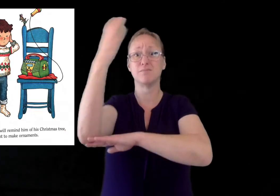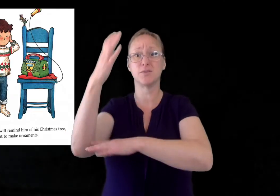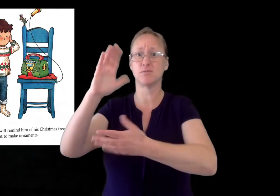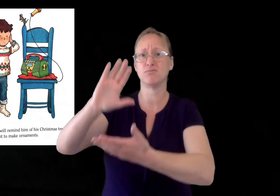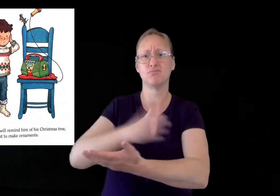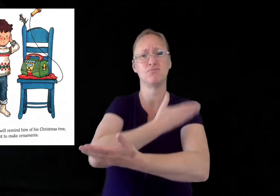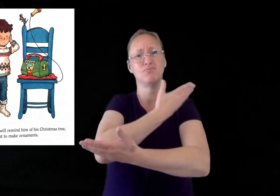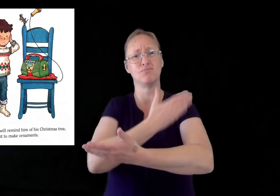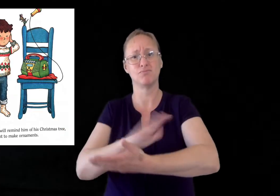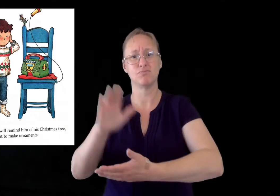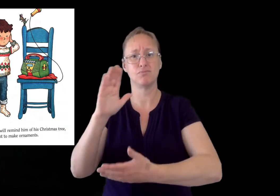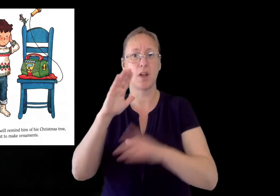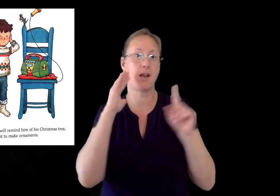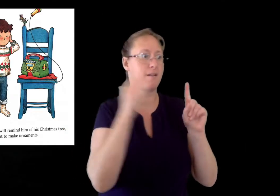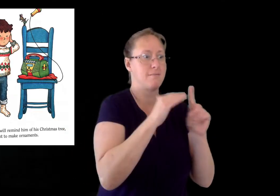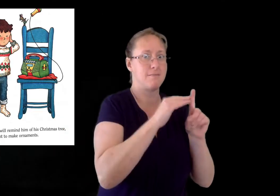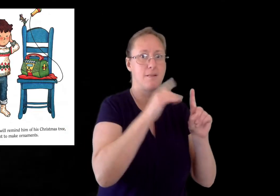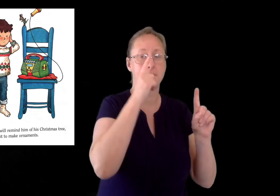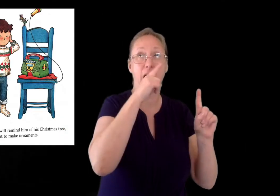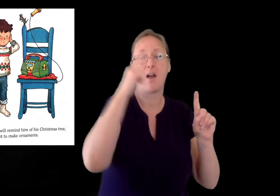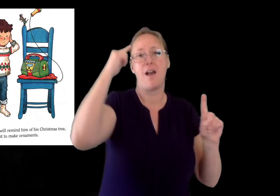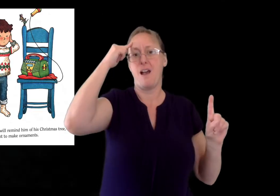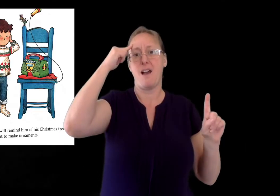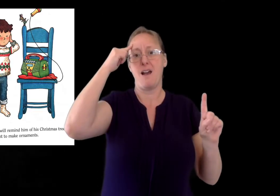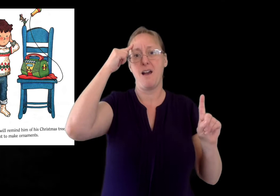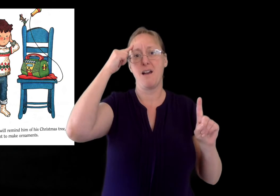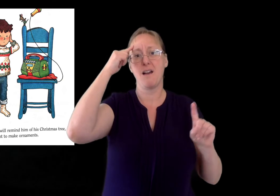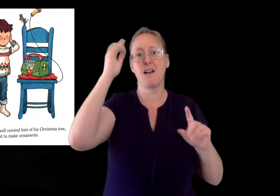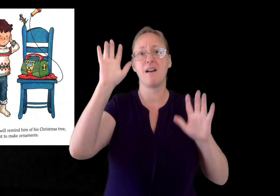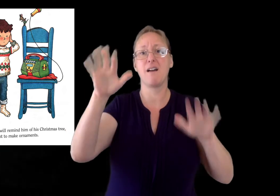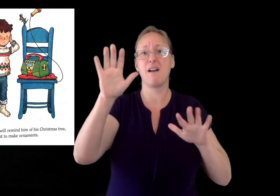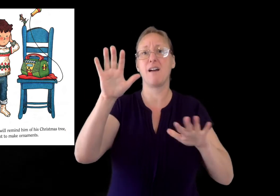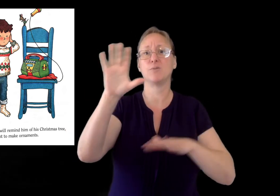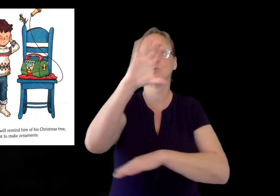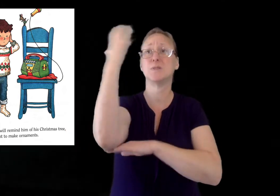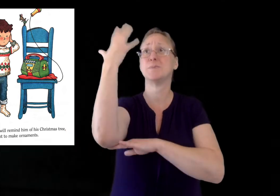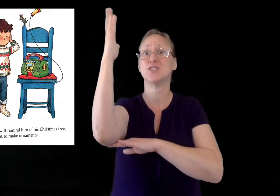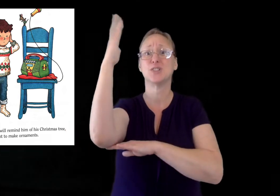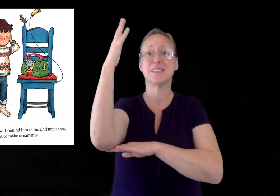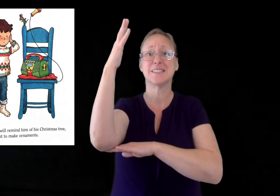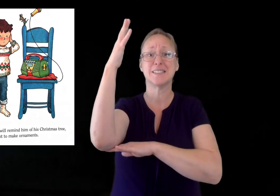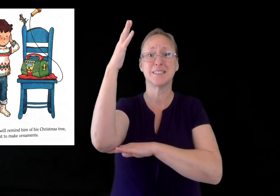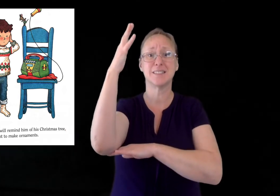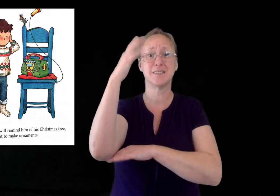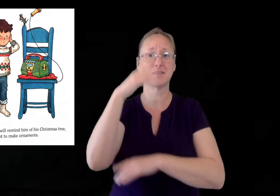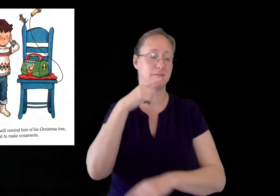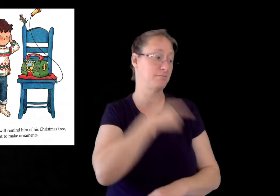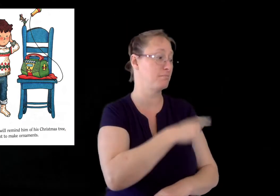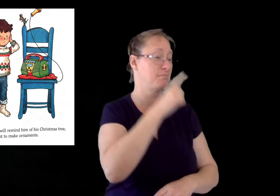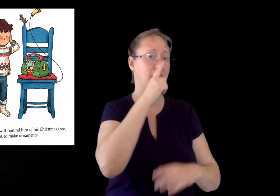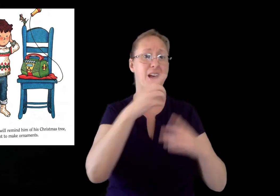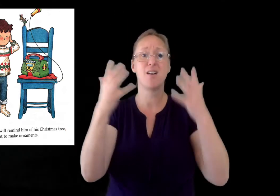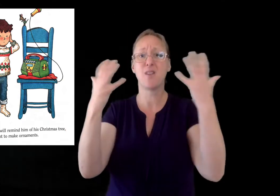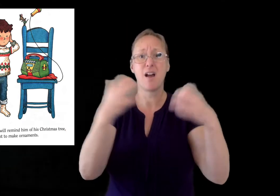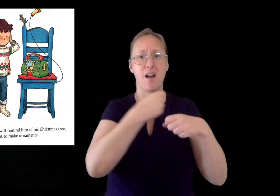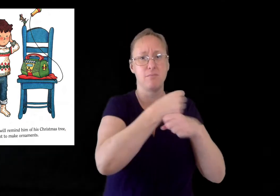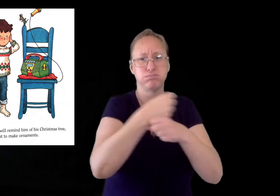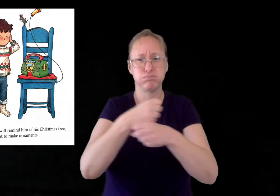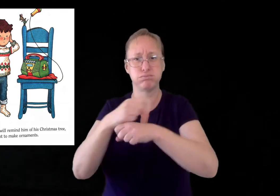The carols will remind him of his Christmas tree. So, he'll want to make ornaments.